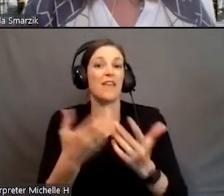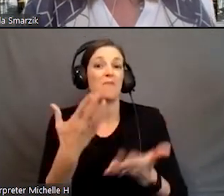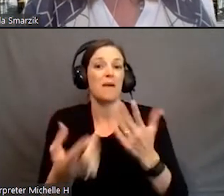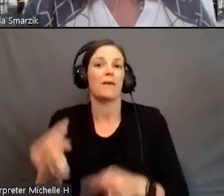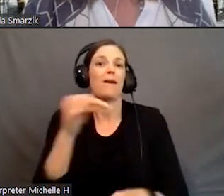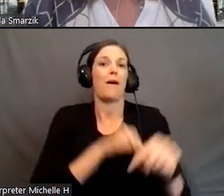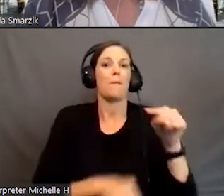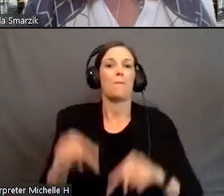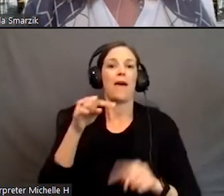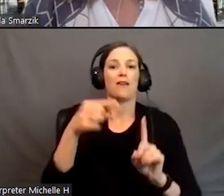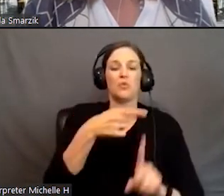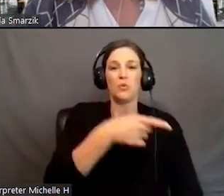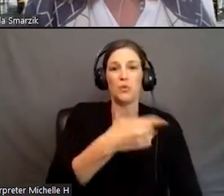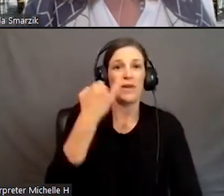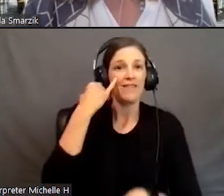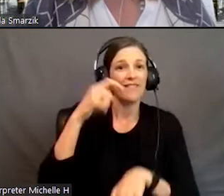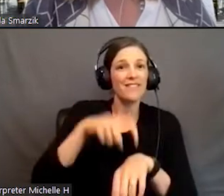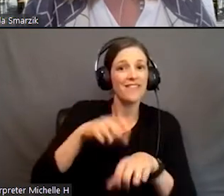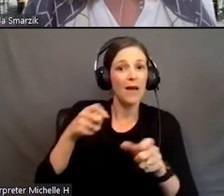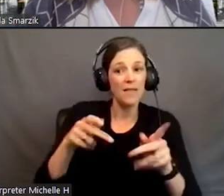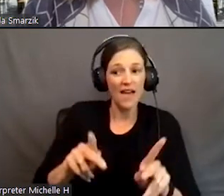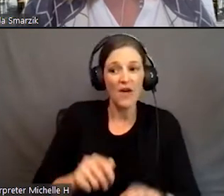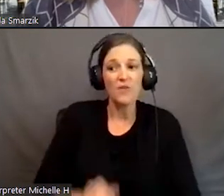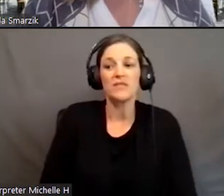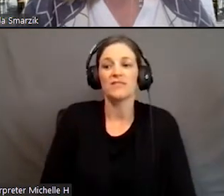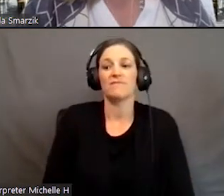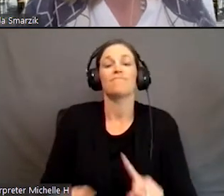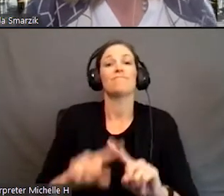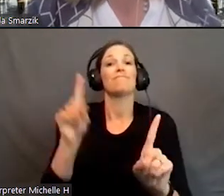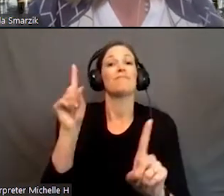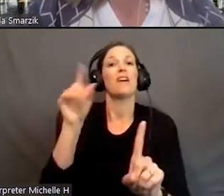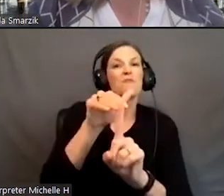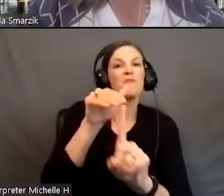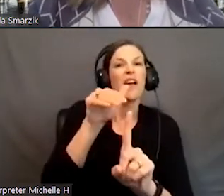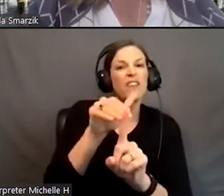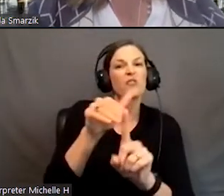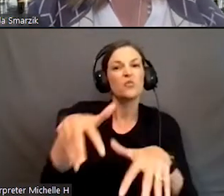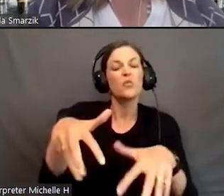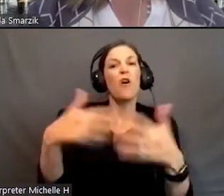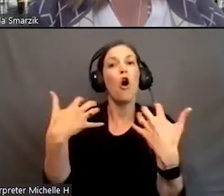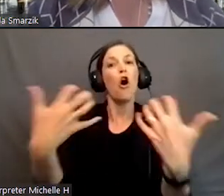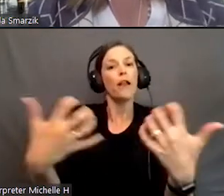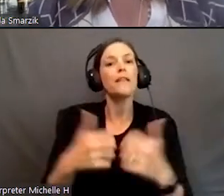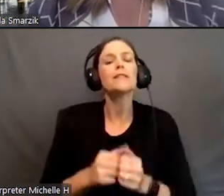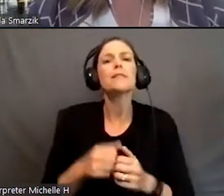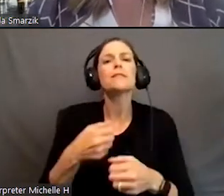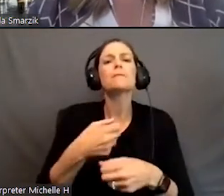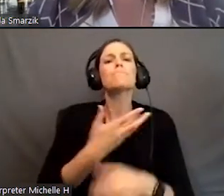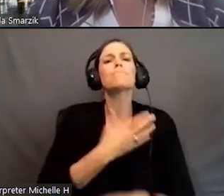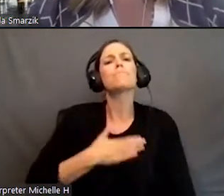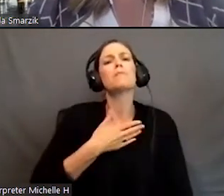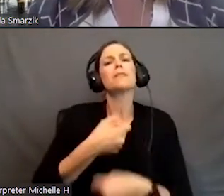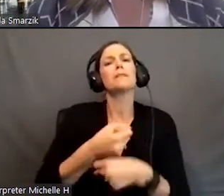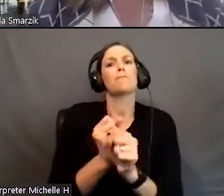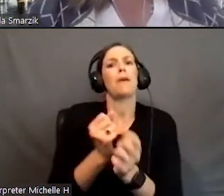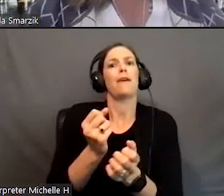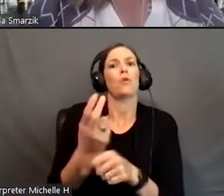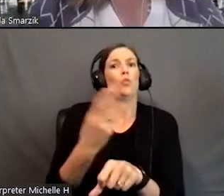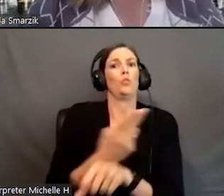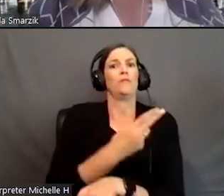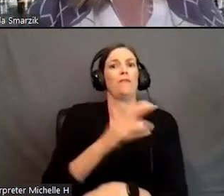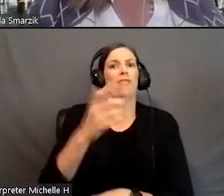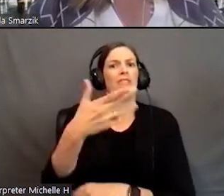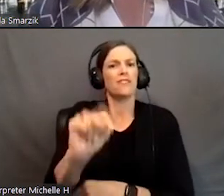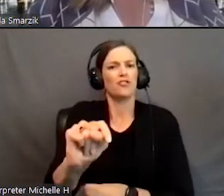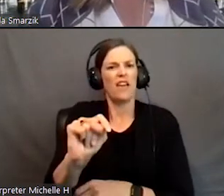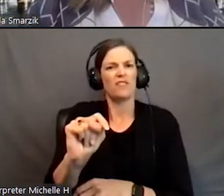if time allows. But just a reminder to our audience, please make use of the chat box to provide